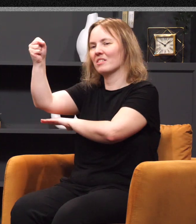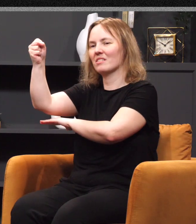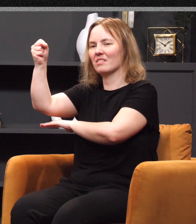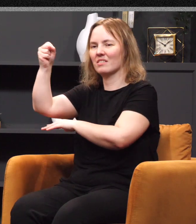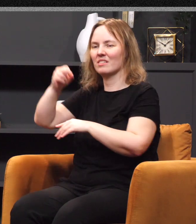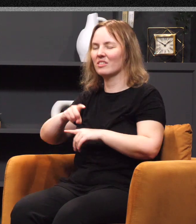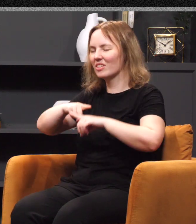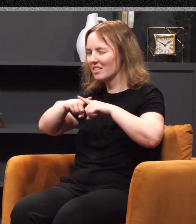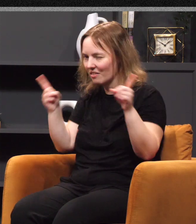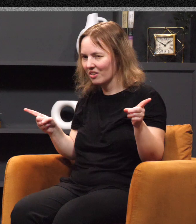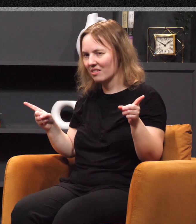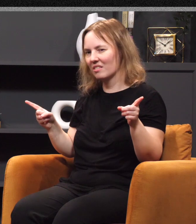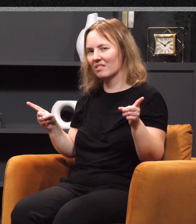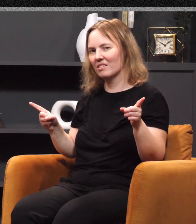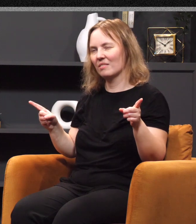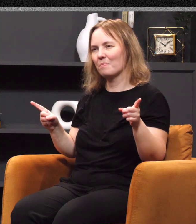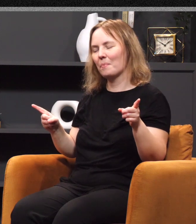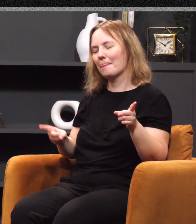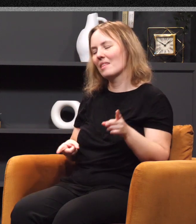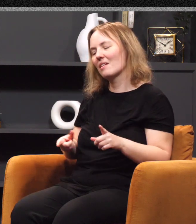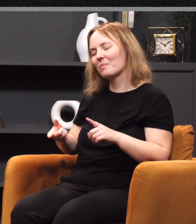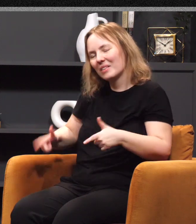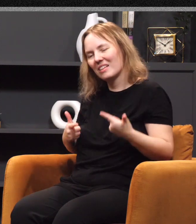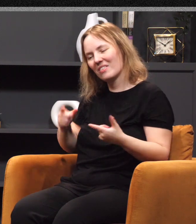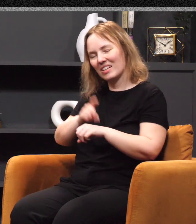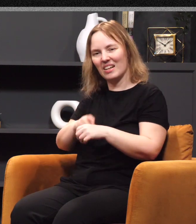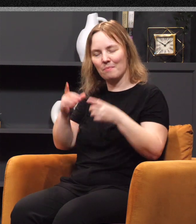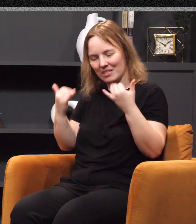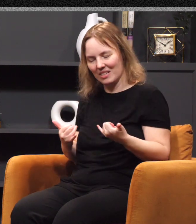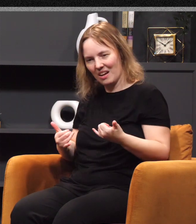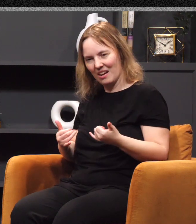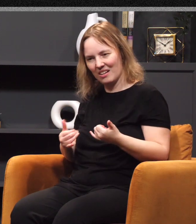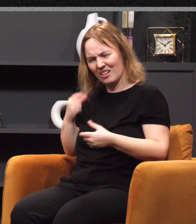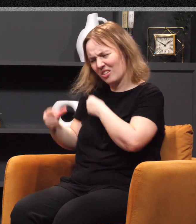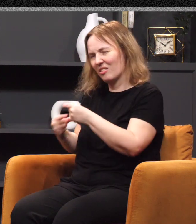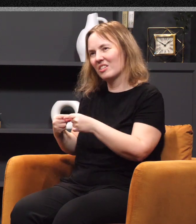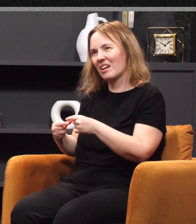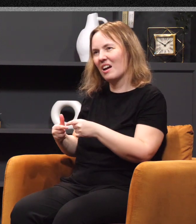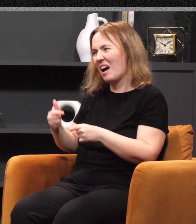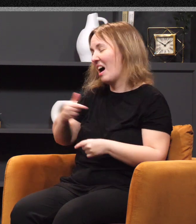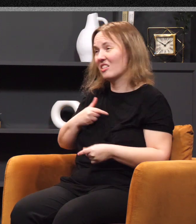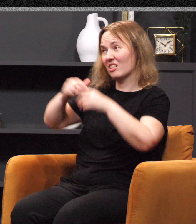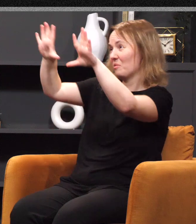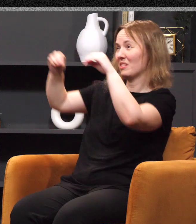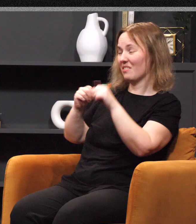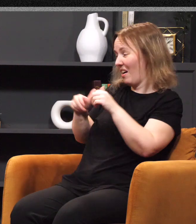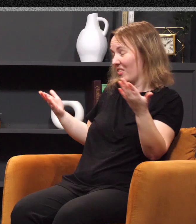There's a difference. You see, friends, we live in a day today where we almost feel like in our generation, well, I should just receive everything God has for me by